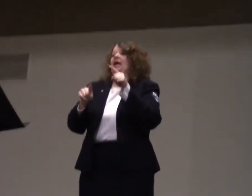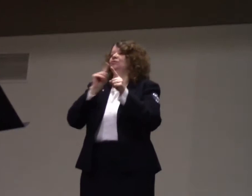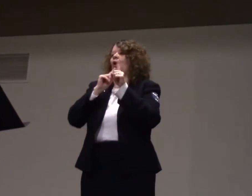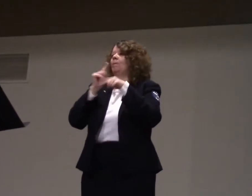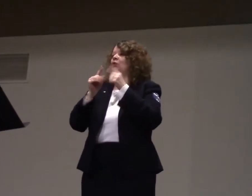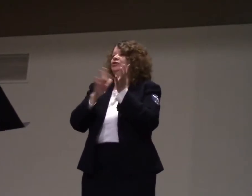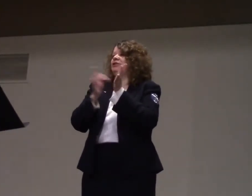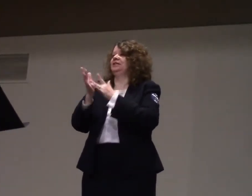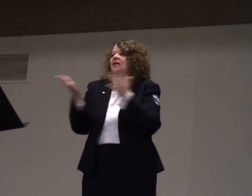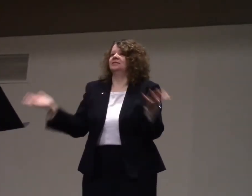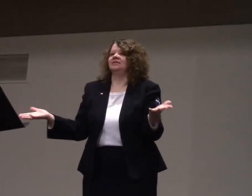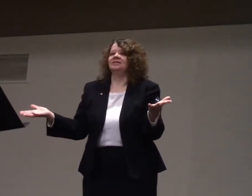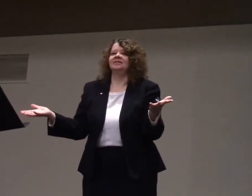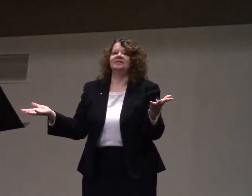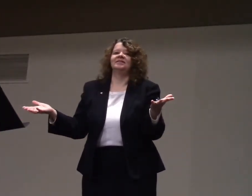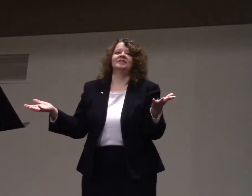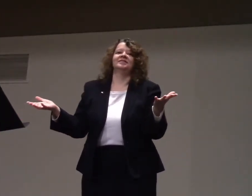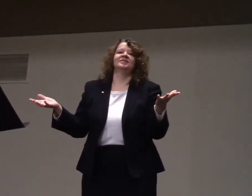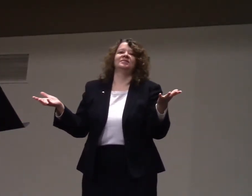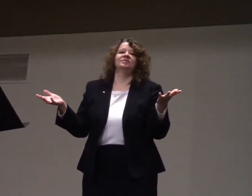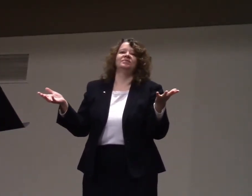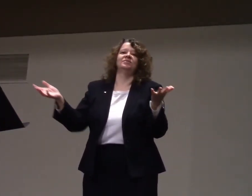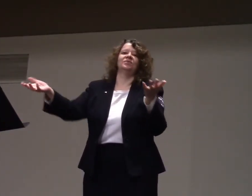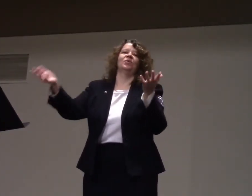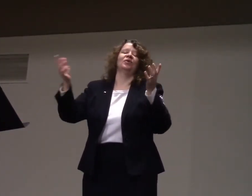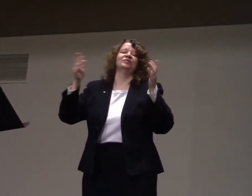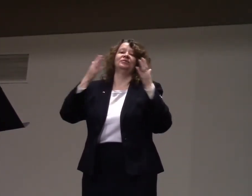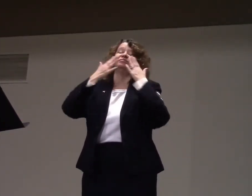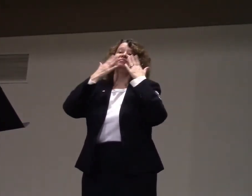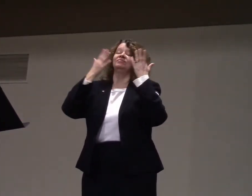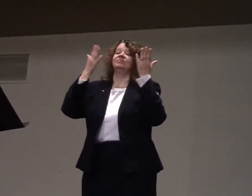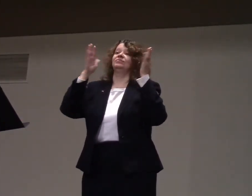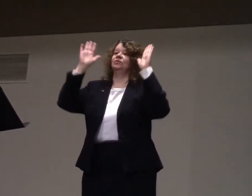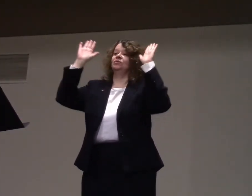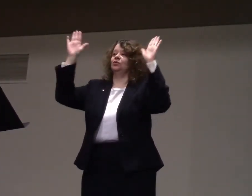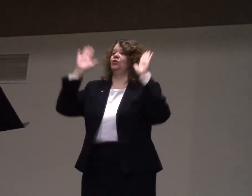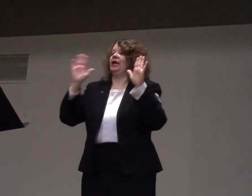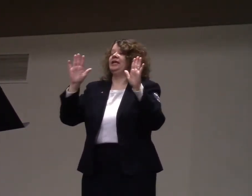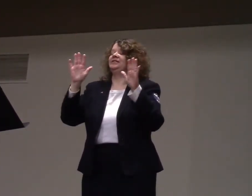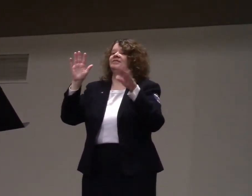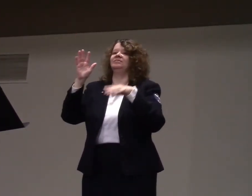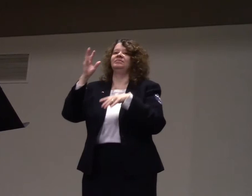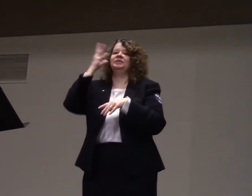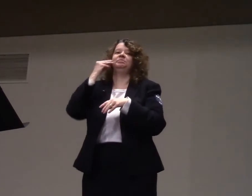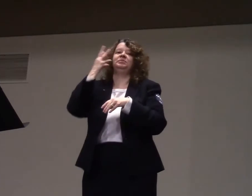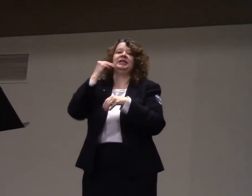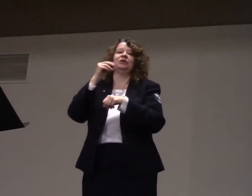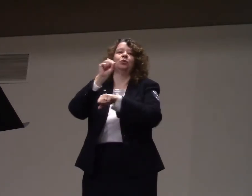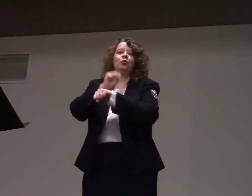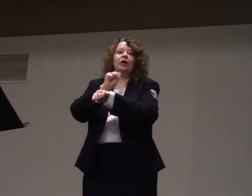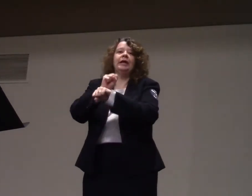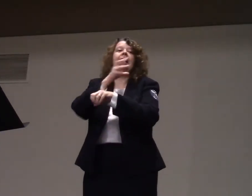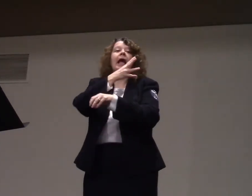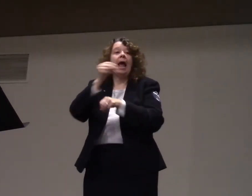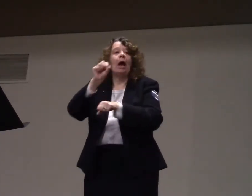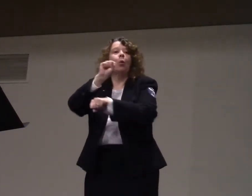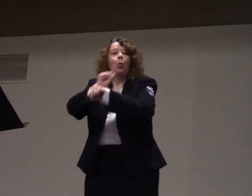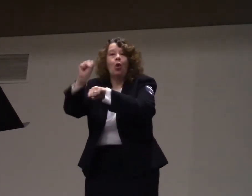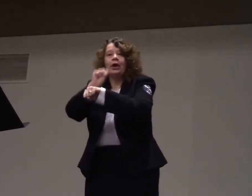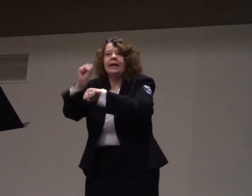And they can't talk both in the hearing of the mainstream schools and in the deaf schools. They can't talk about Jesus. It was a great experience working